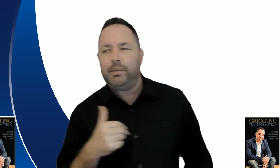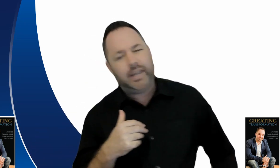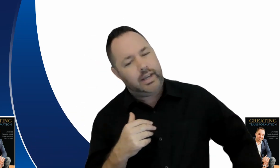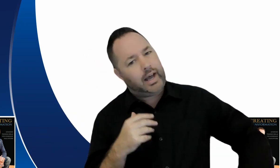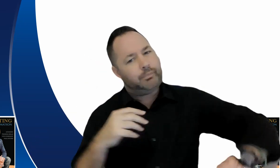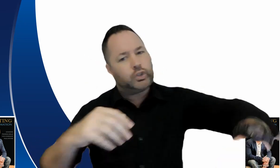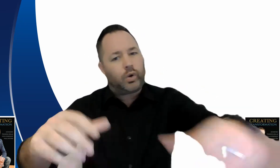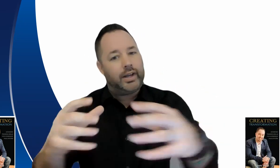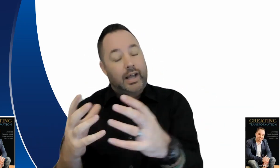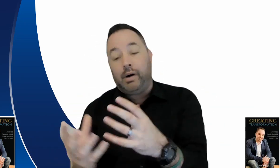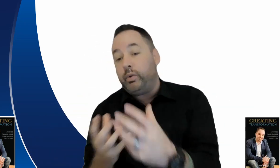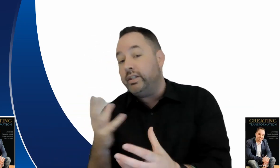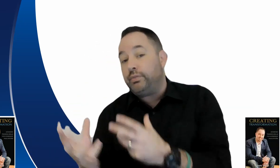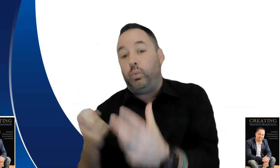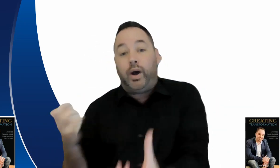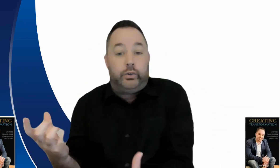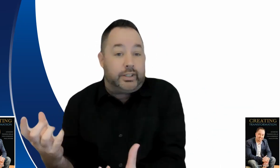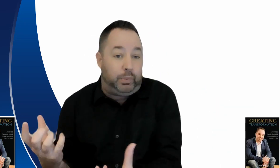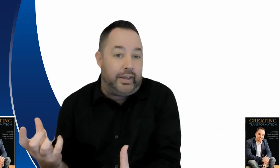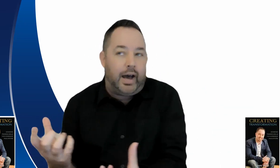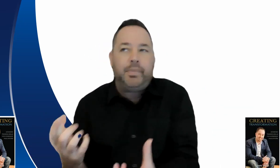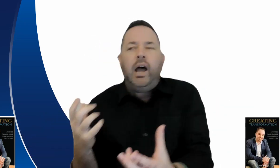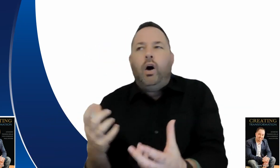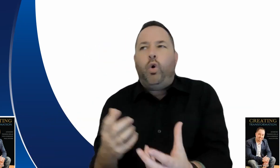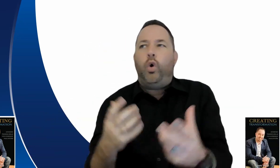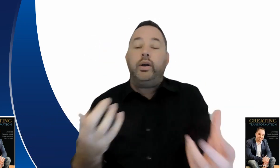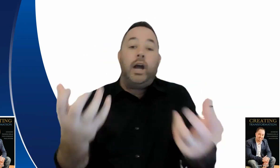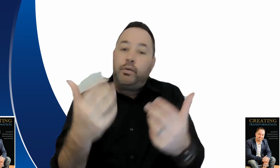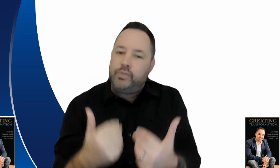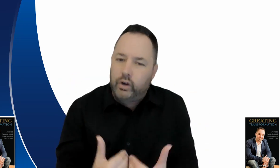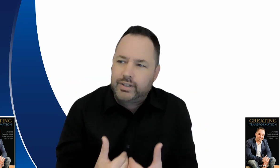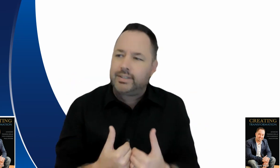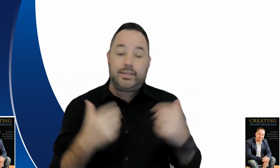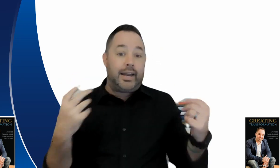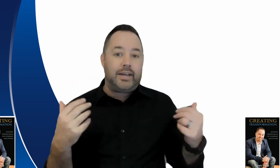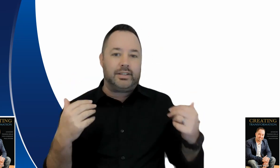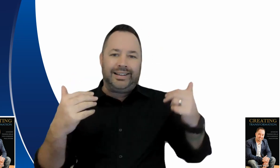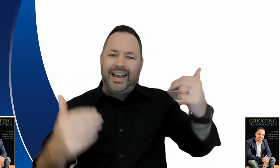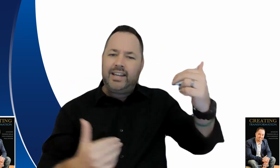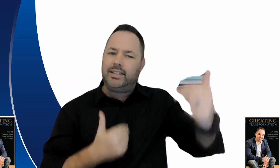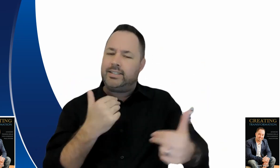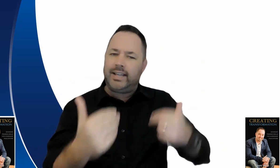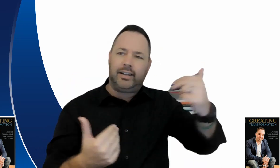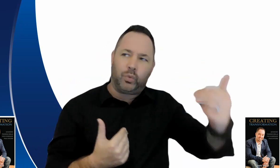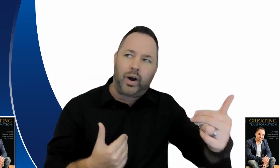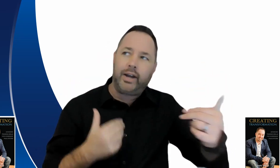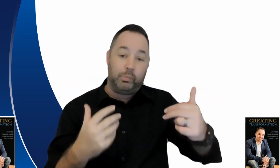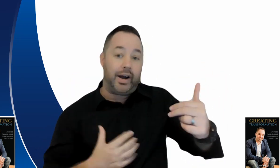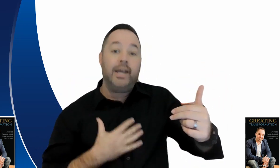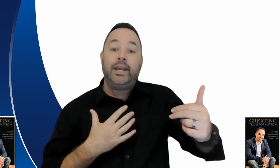let me um try and come up with a different way to explain that or yeah i've noticed that that hasn't landed exactly right or my